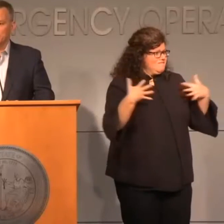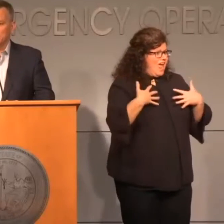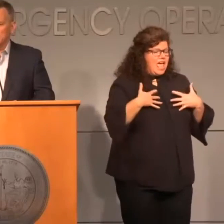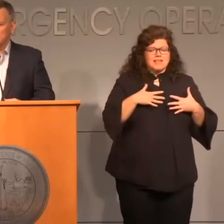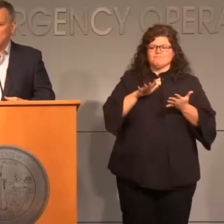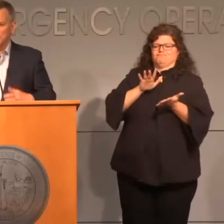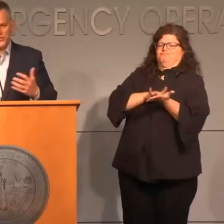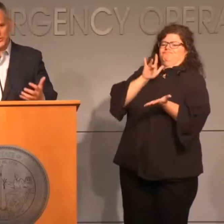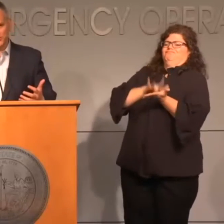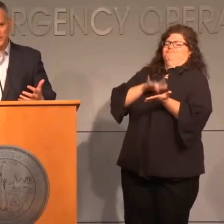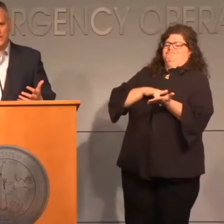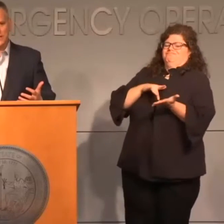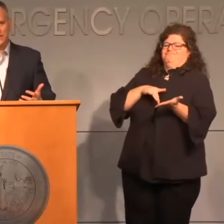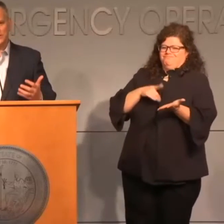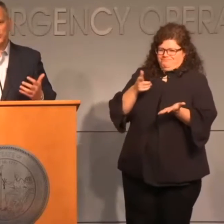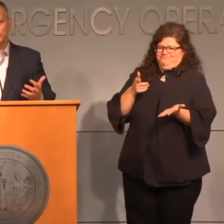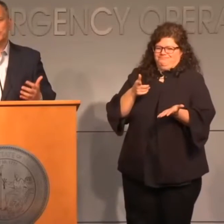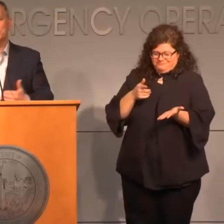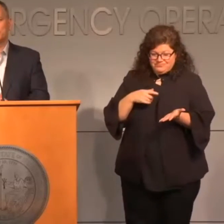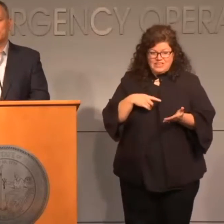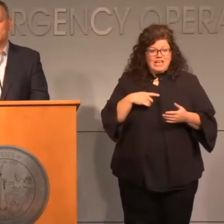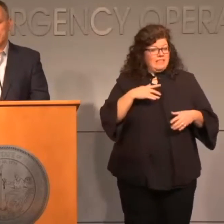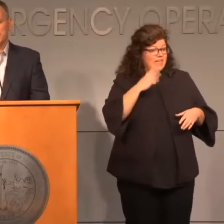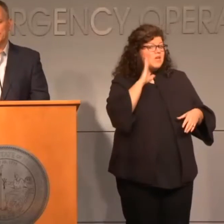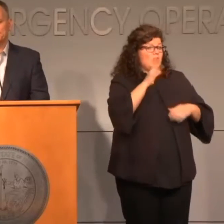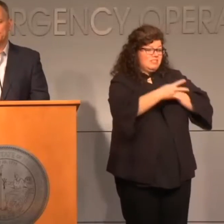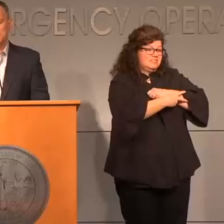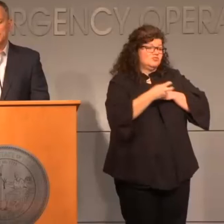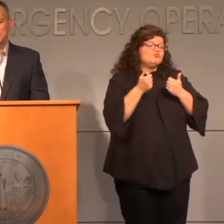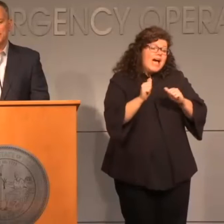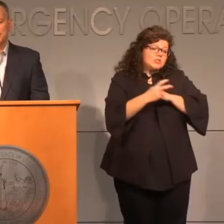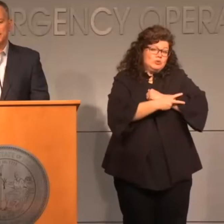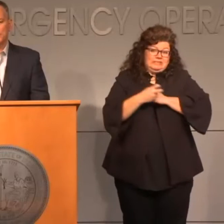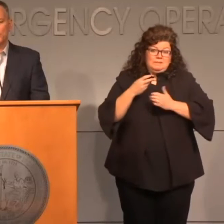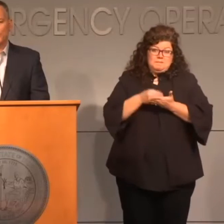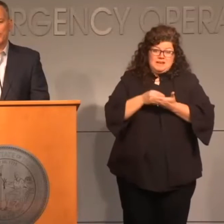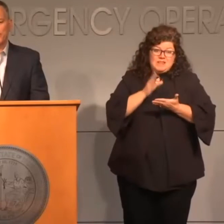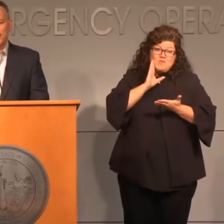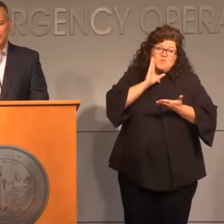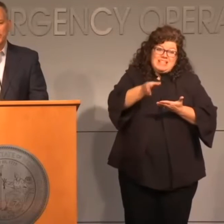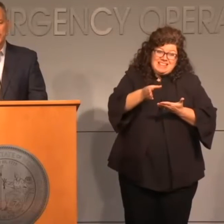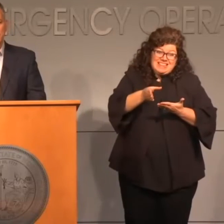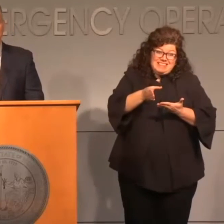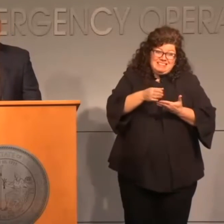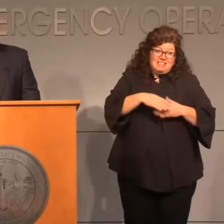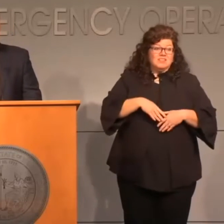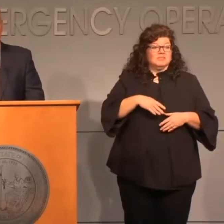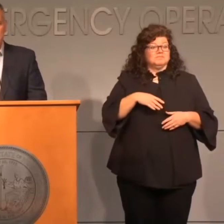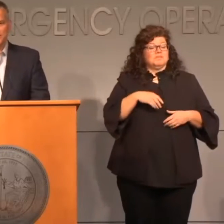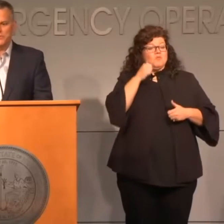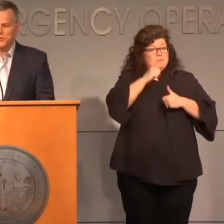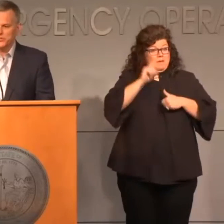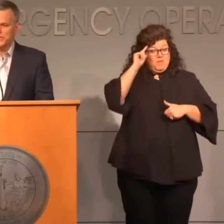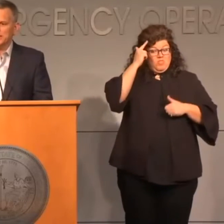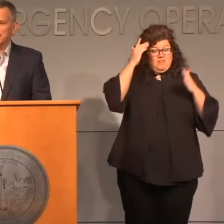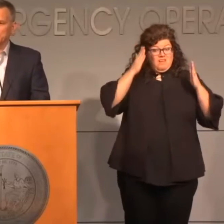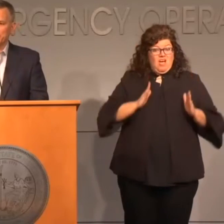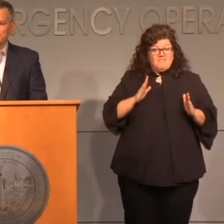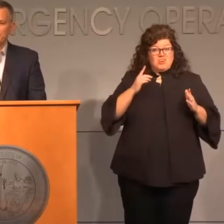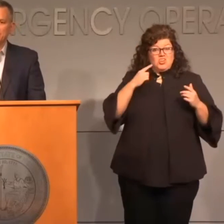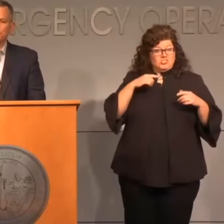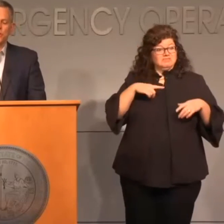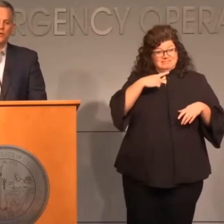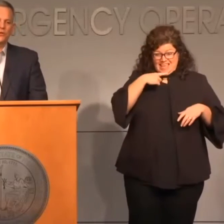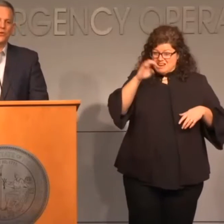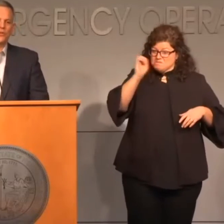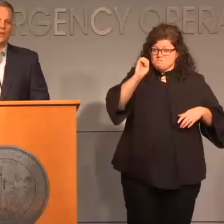their uncertainty to steal money. When the governor declared a state of emergency last